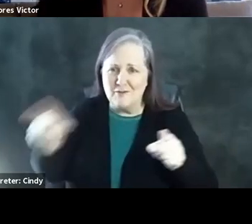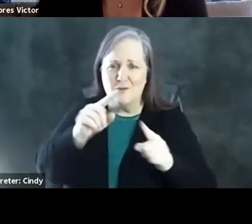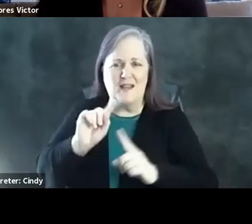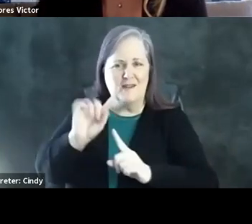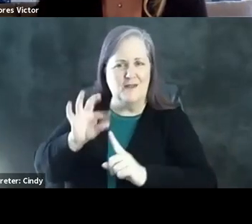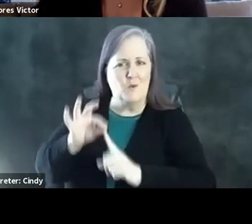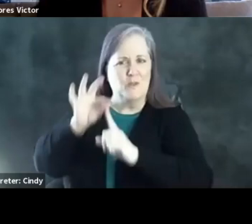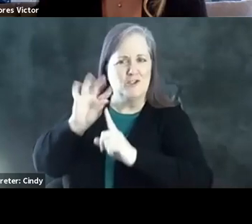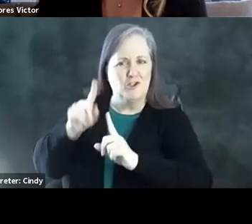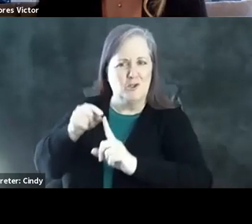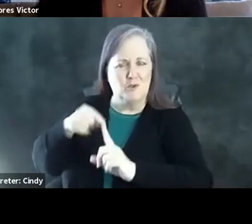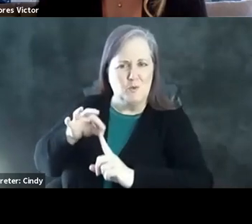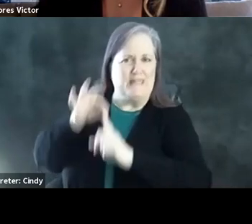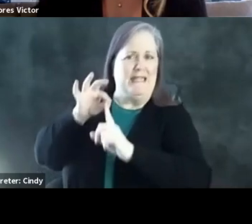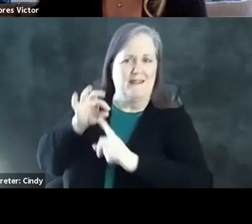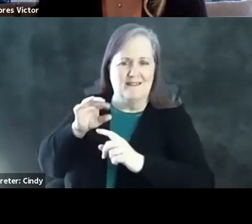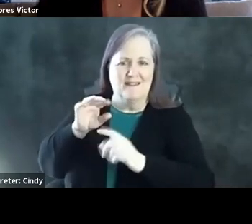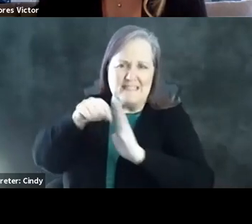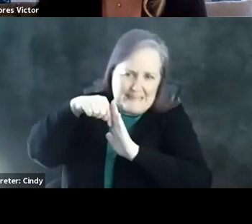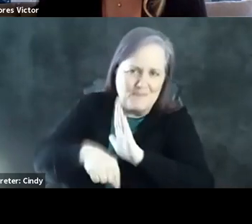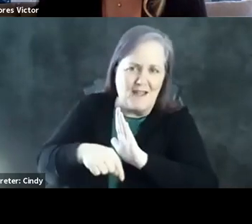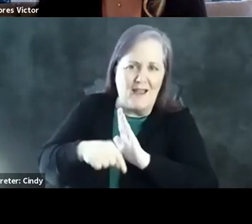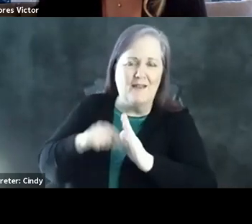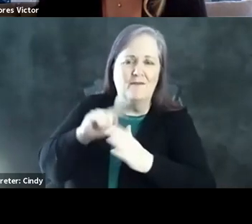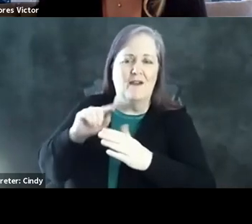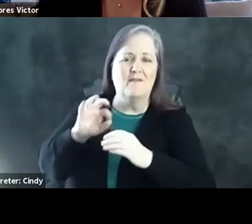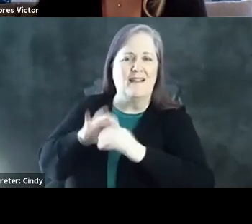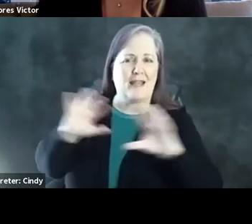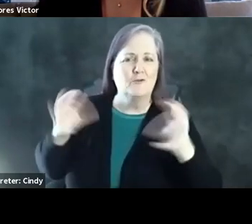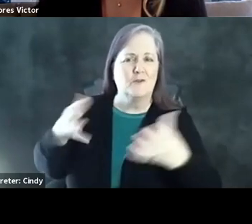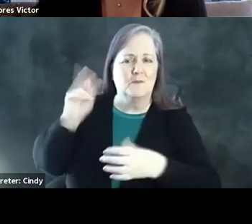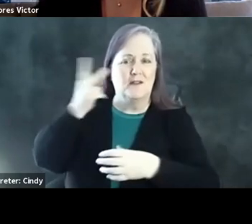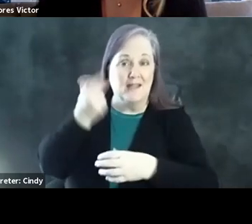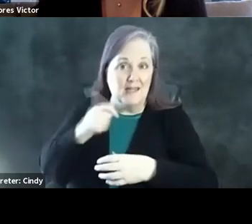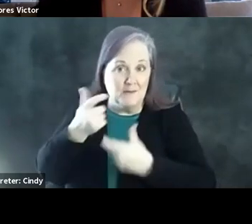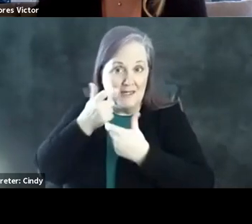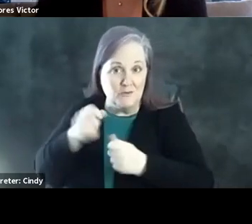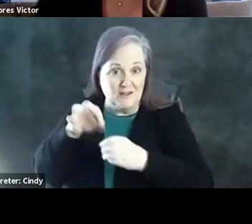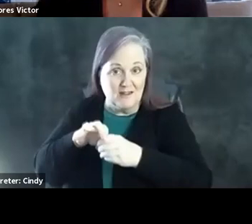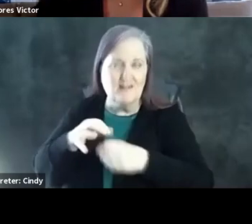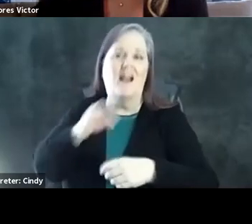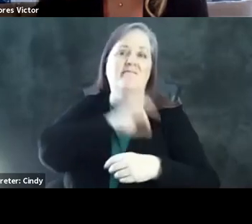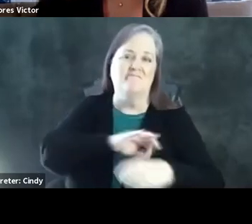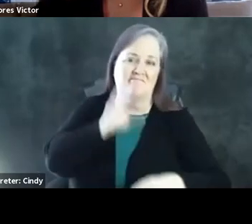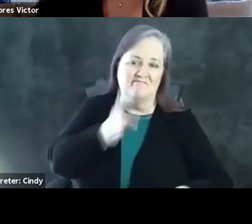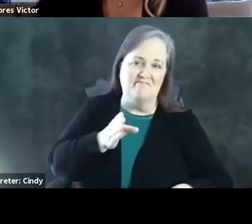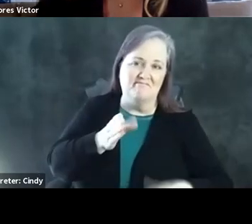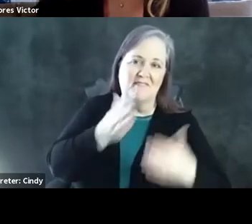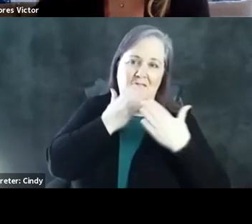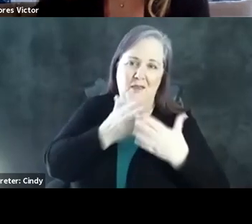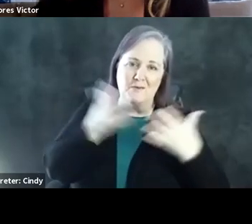dive into electoral politics that I think anybody that's interested in this election will gain from. Thank you so much.